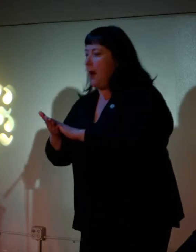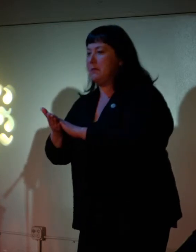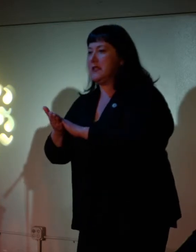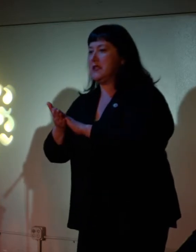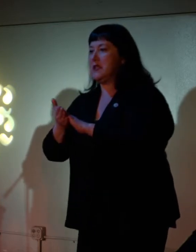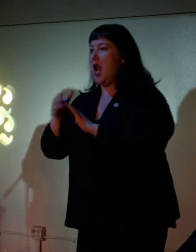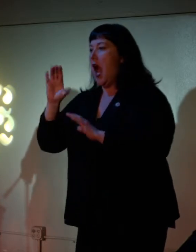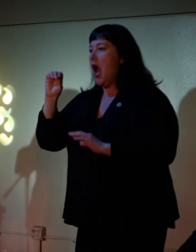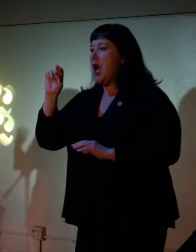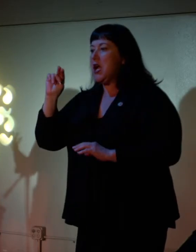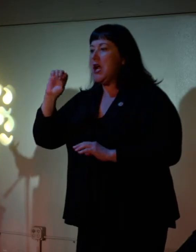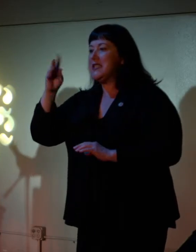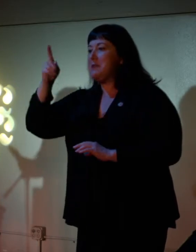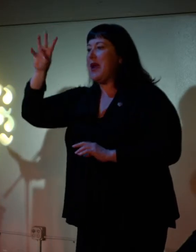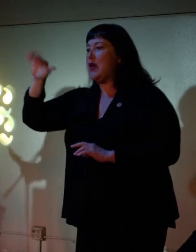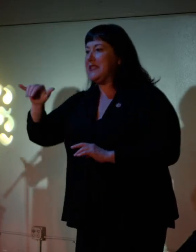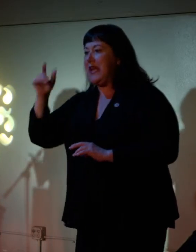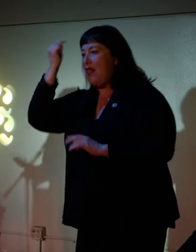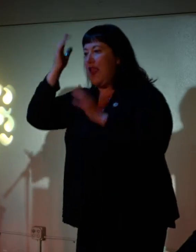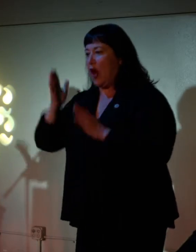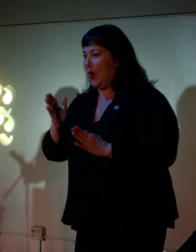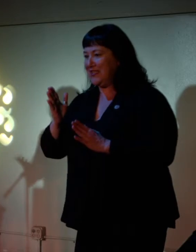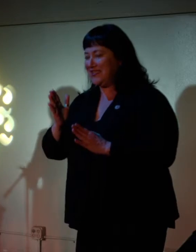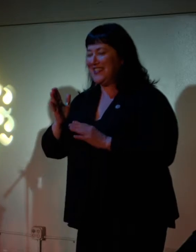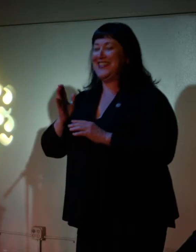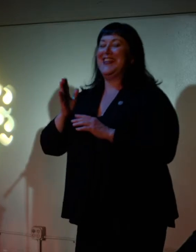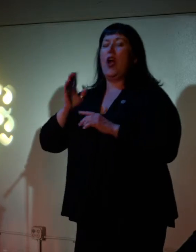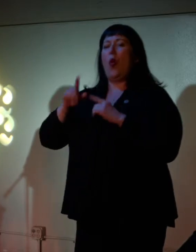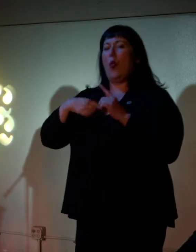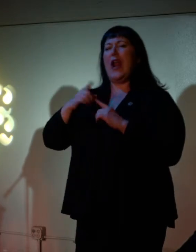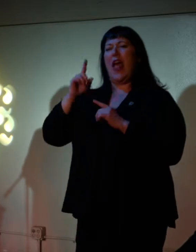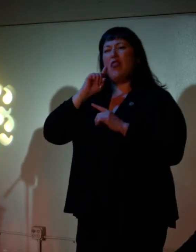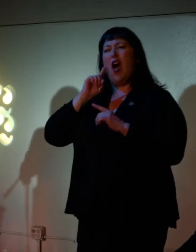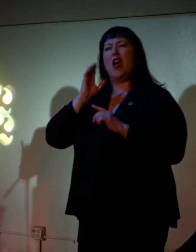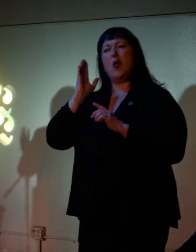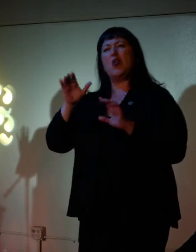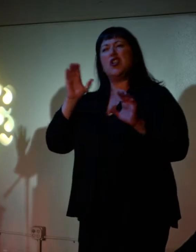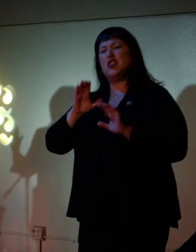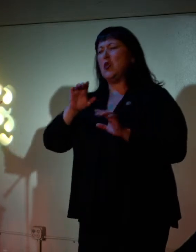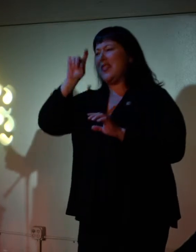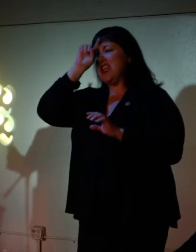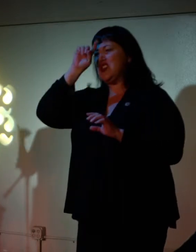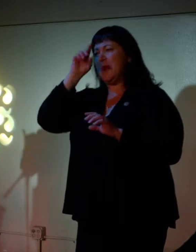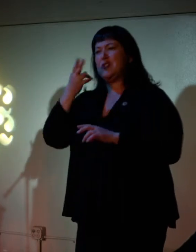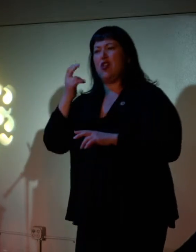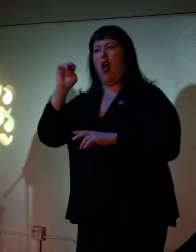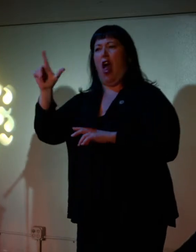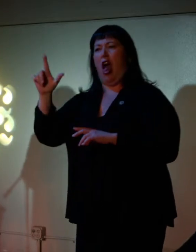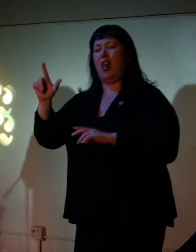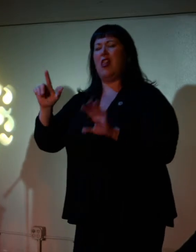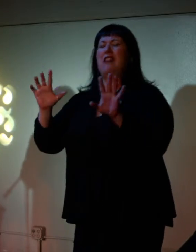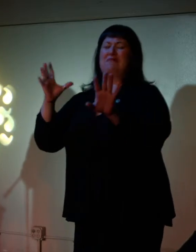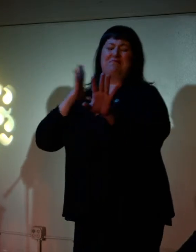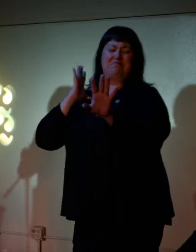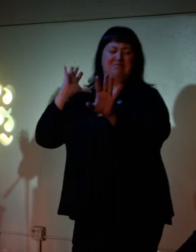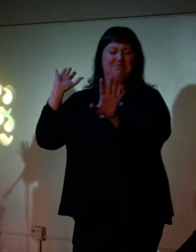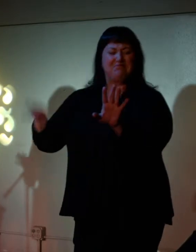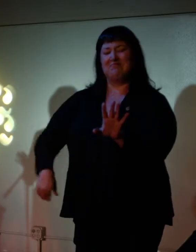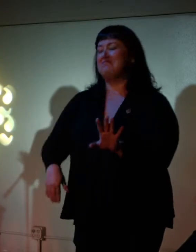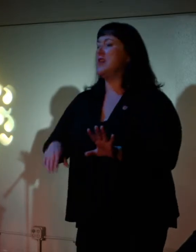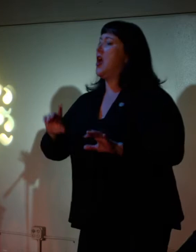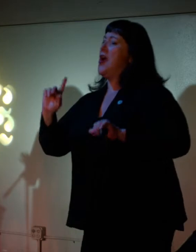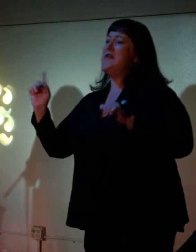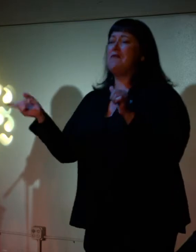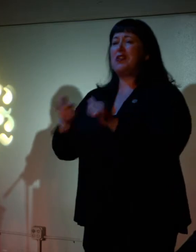what. But, so, when I found out I was doing the Egyptian haul, you know, I thought, this is, I got it in the bag, okay? This is the